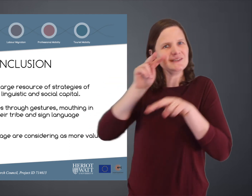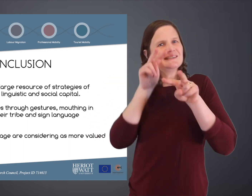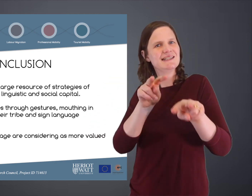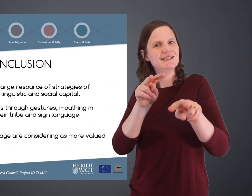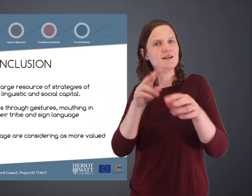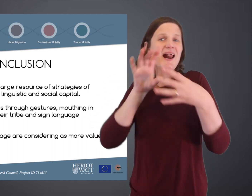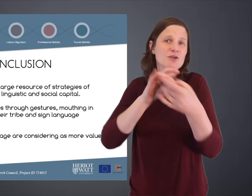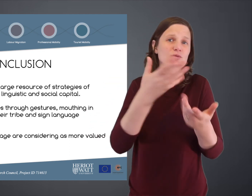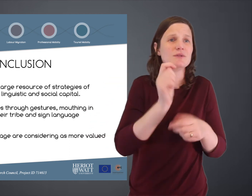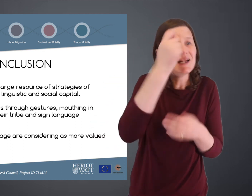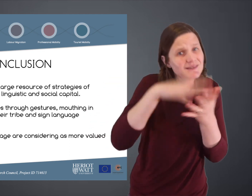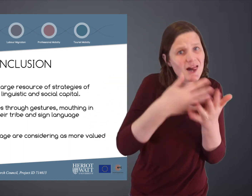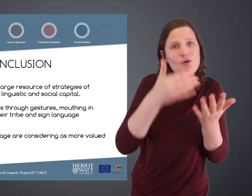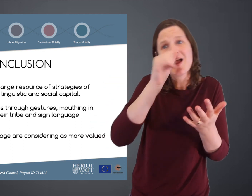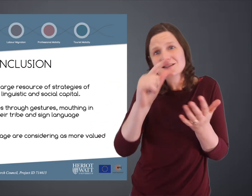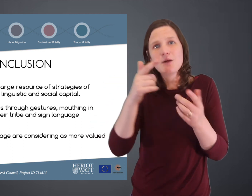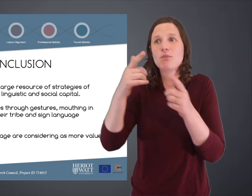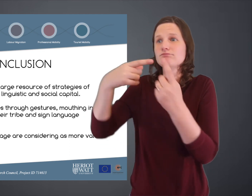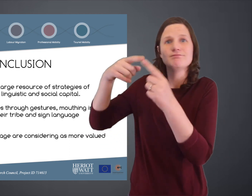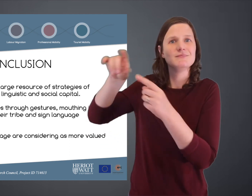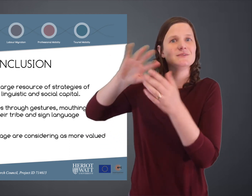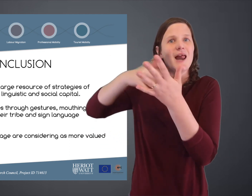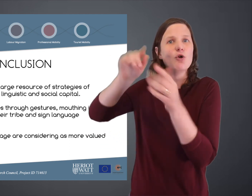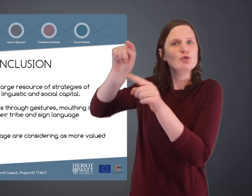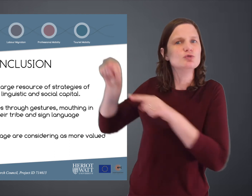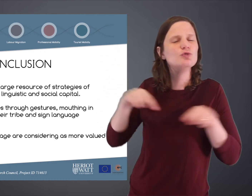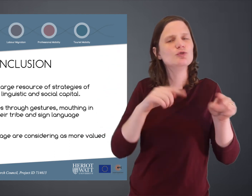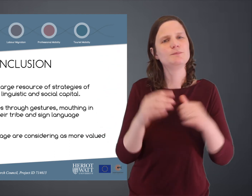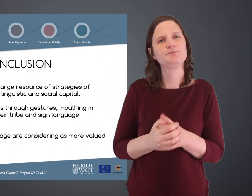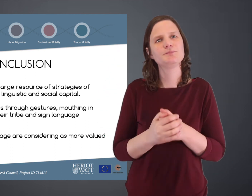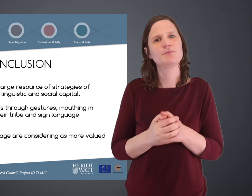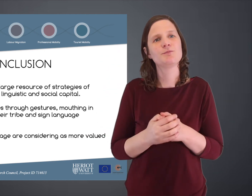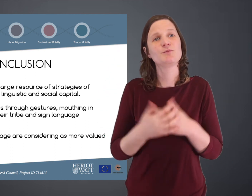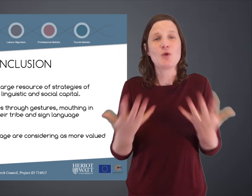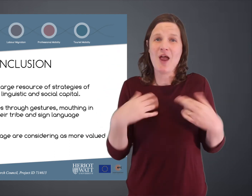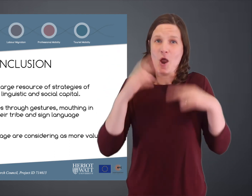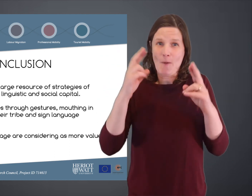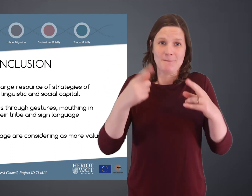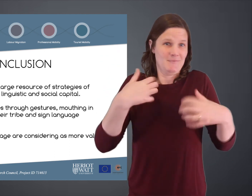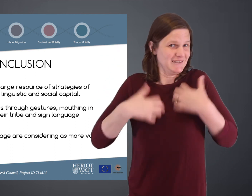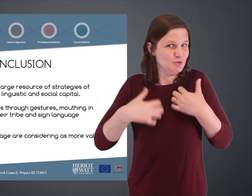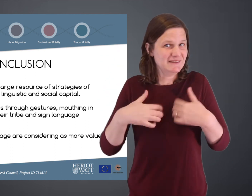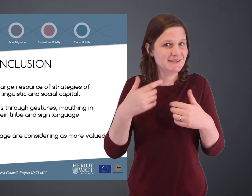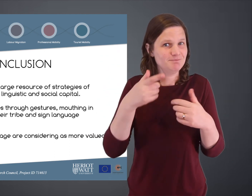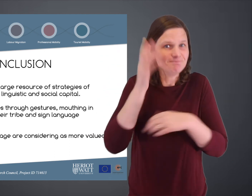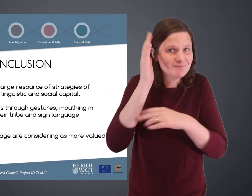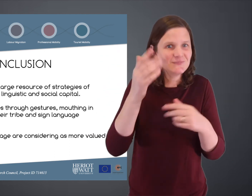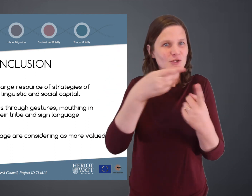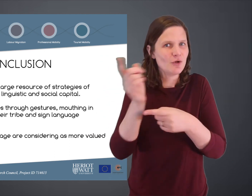value of different languages. So Kenyan and ASL are viewed as being higher status compared to their home languages. I hope you found my